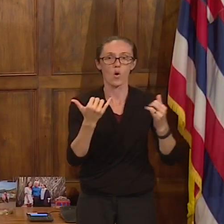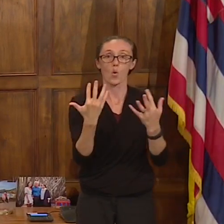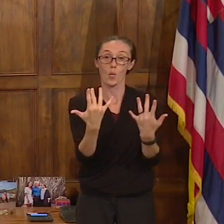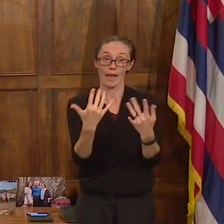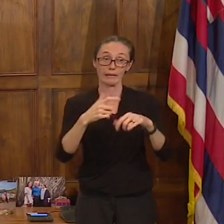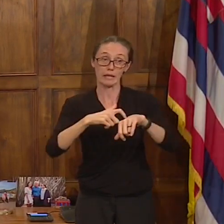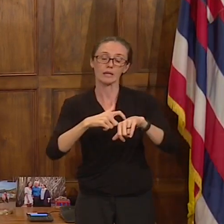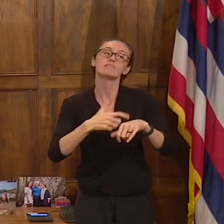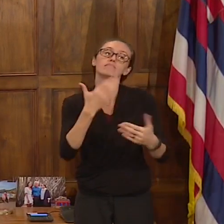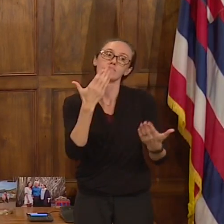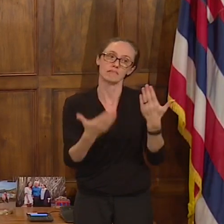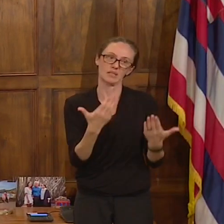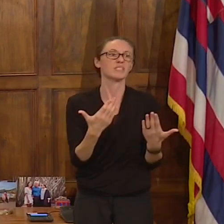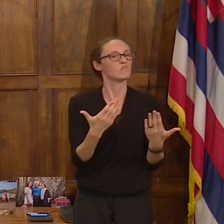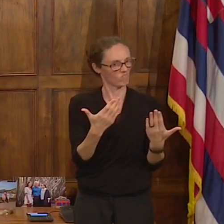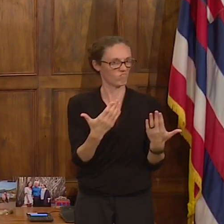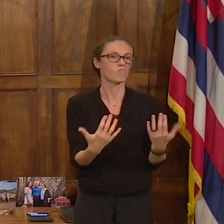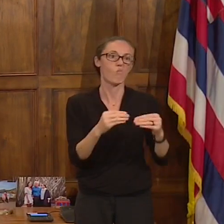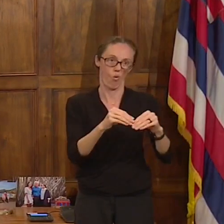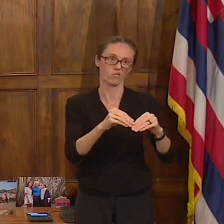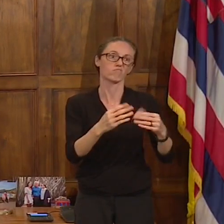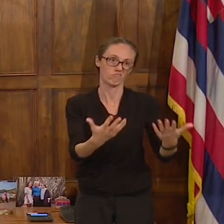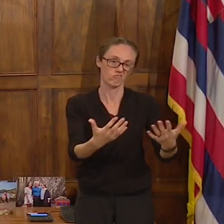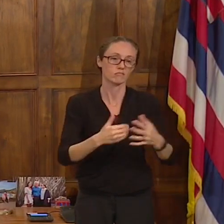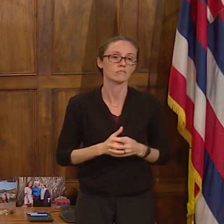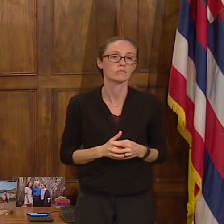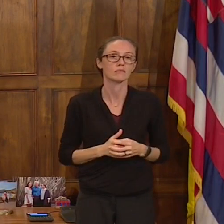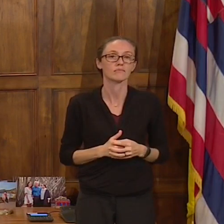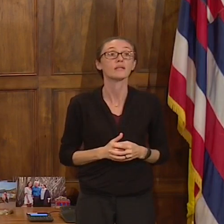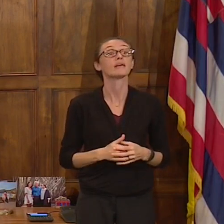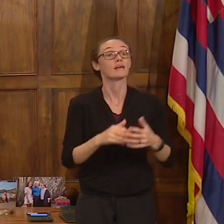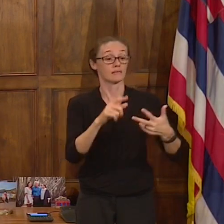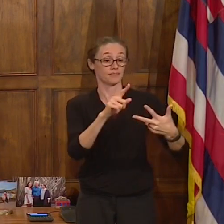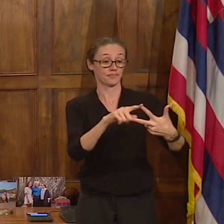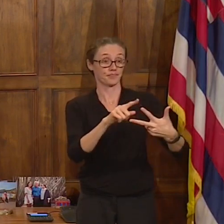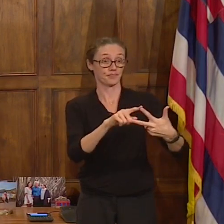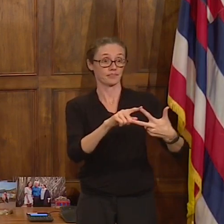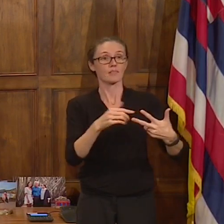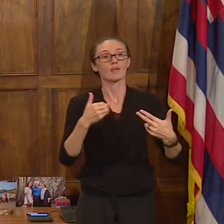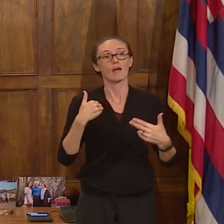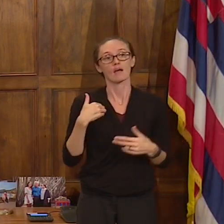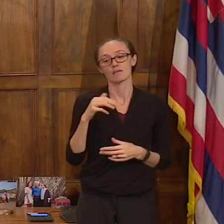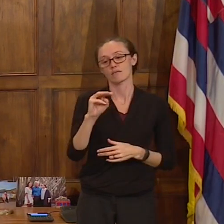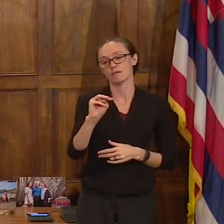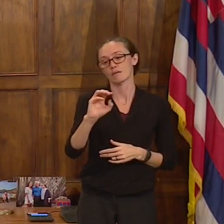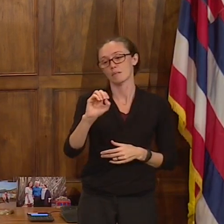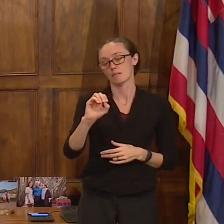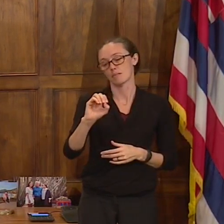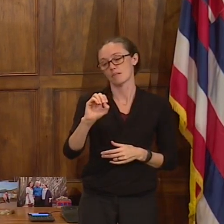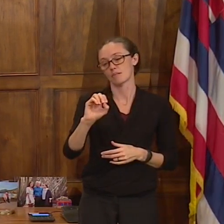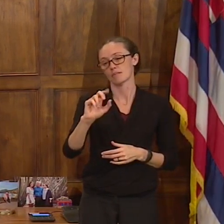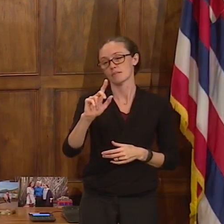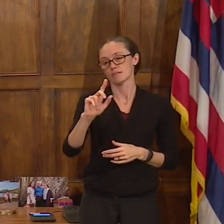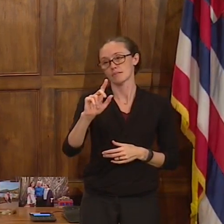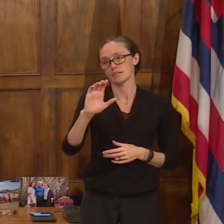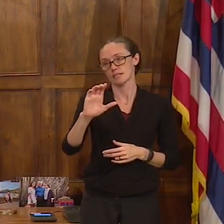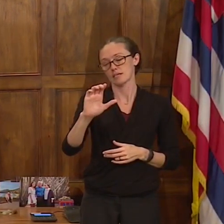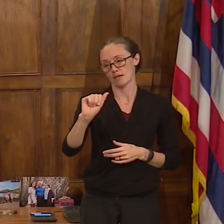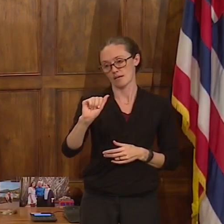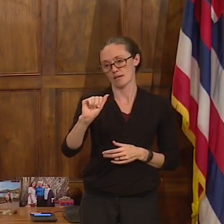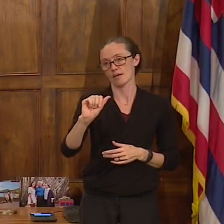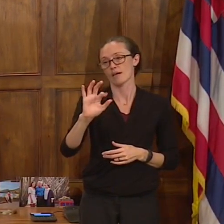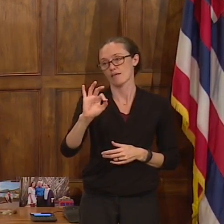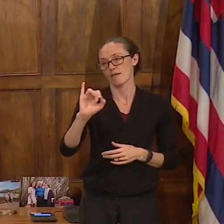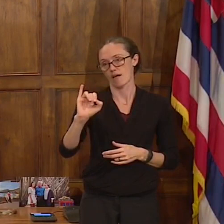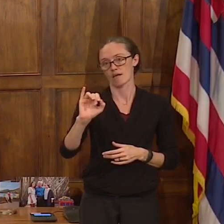may be longer than usual. You may also download the MOCAFI app. That's M-O-C-A